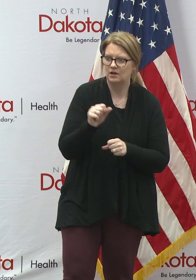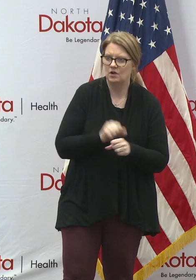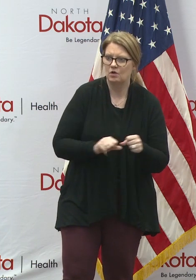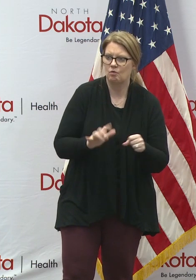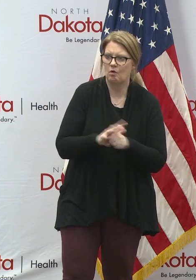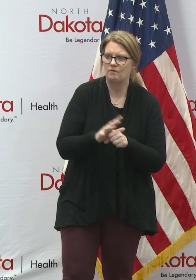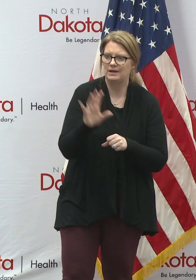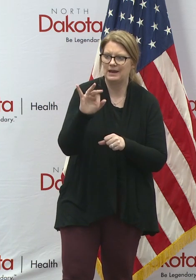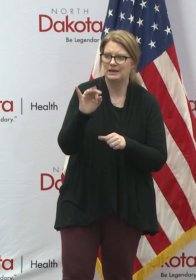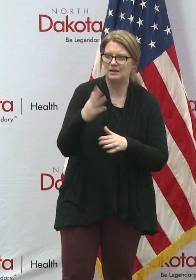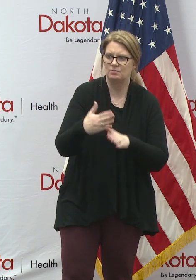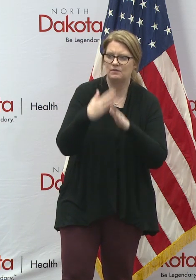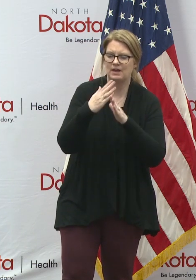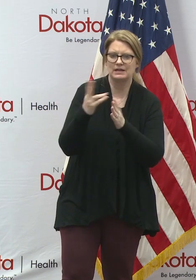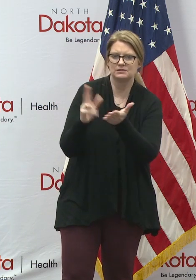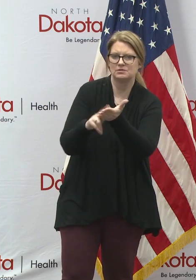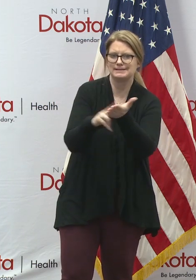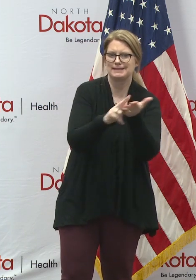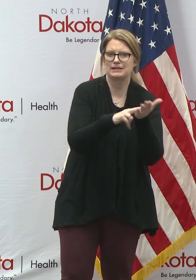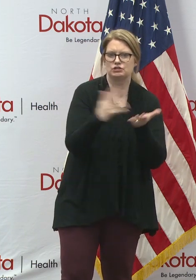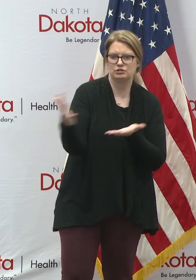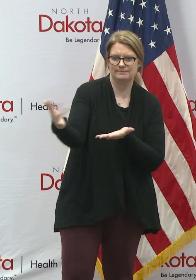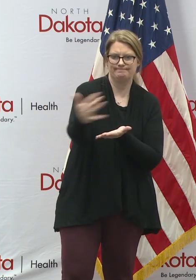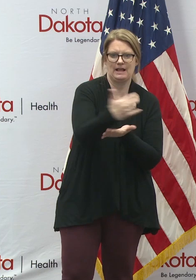those campaigns, those signature campaigns?